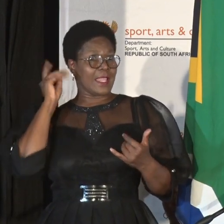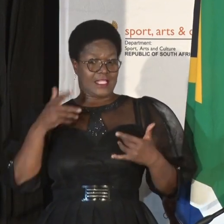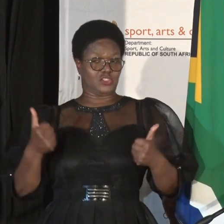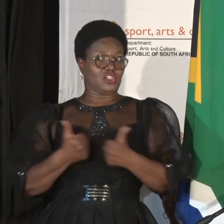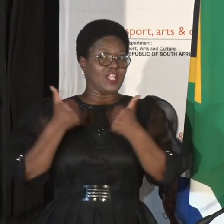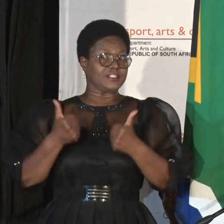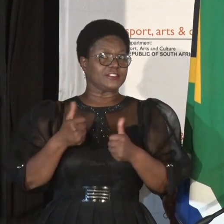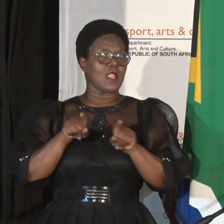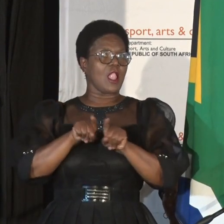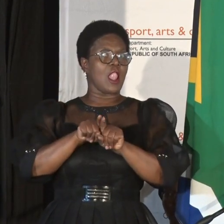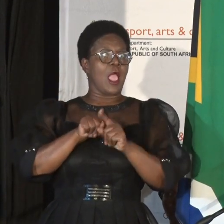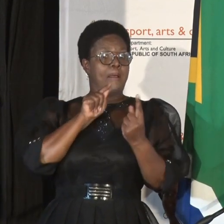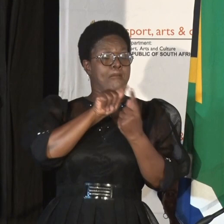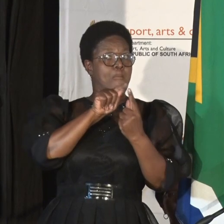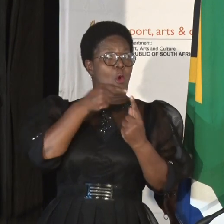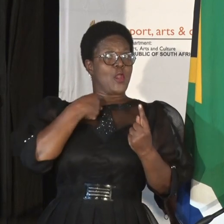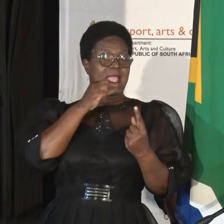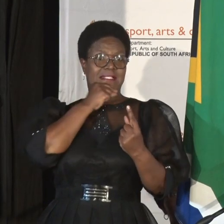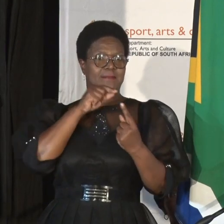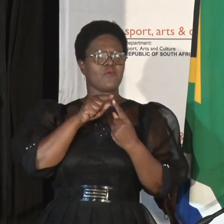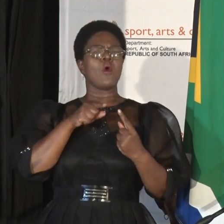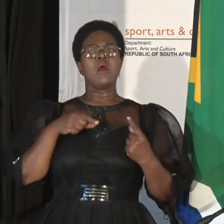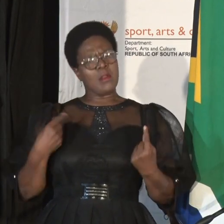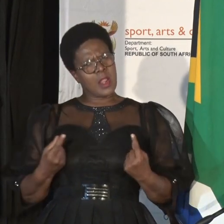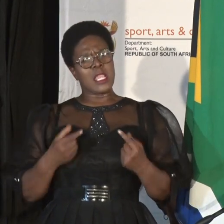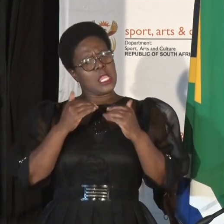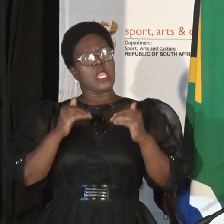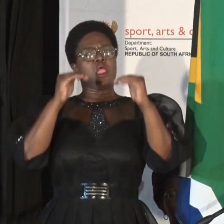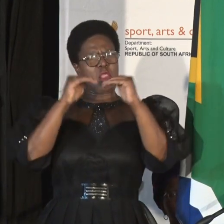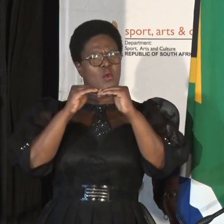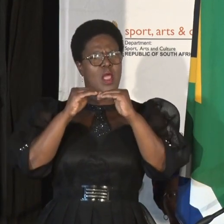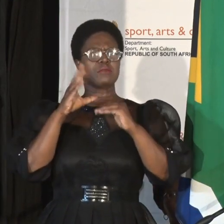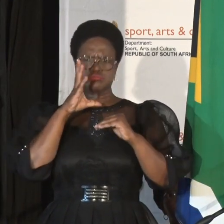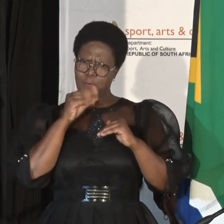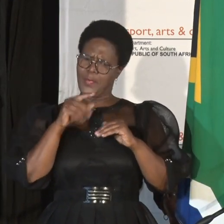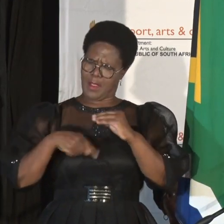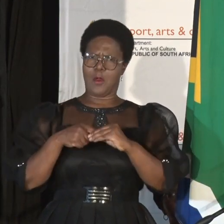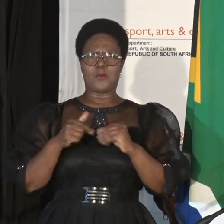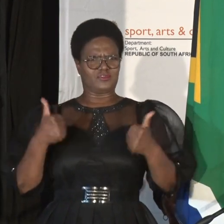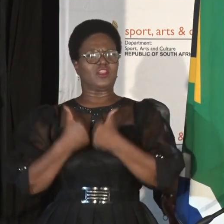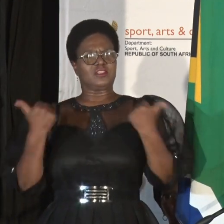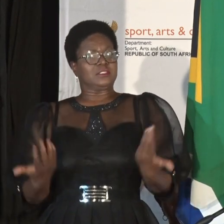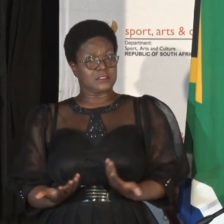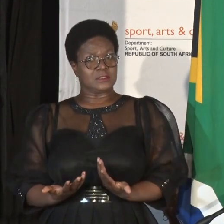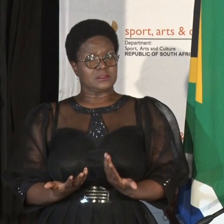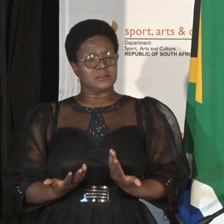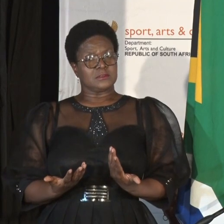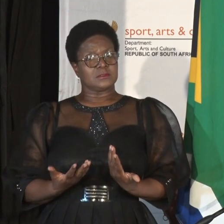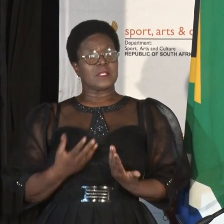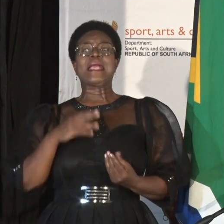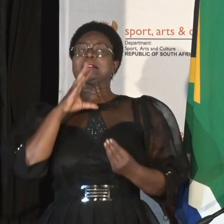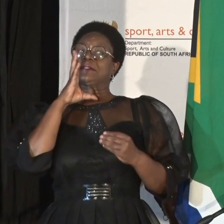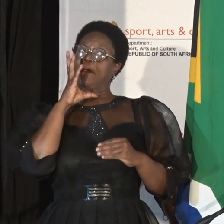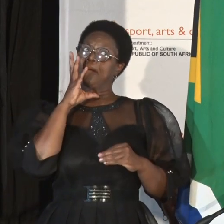I made earlier, we must equally speak frankly about the challenges we face, we must speak frankly about the